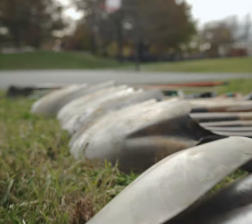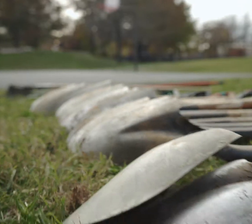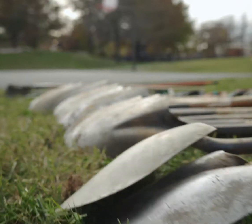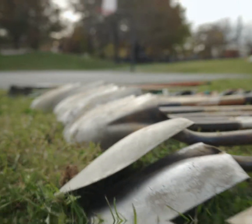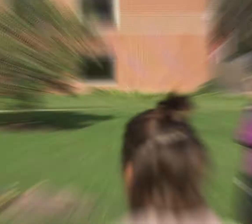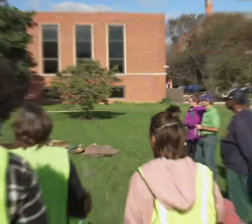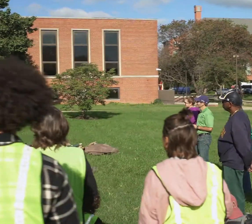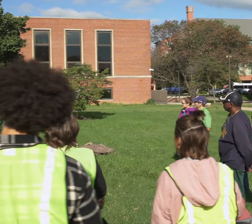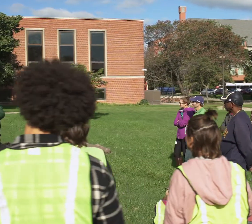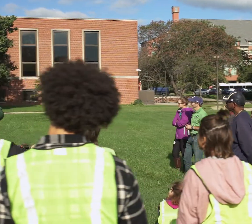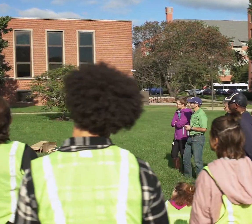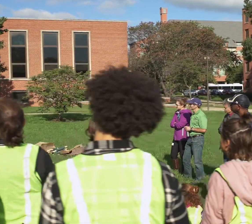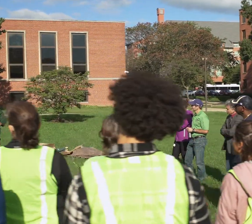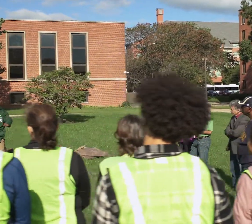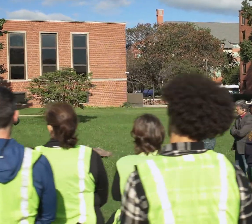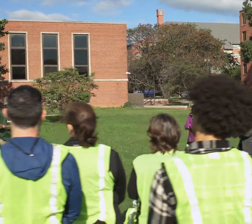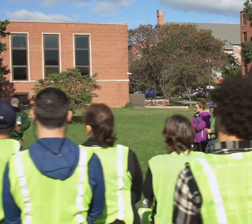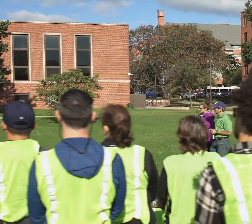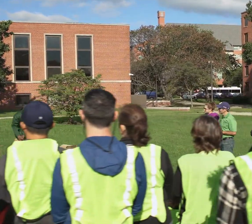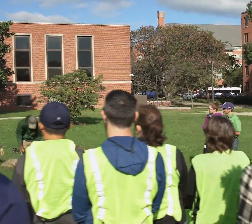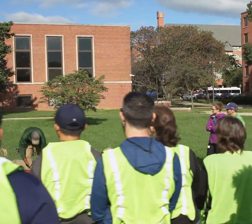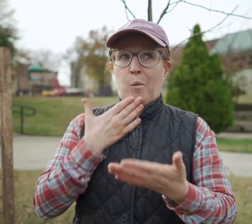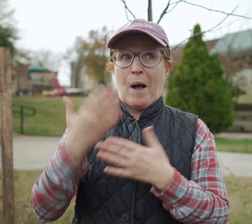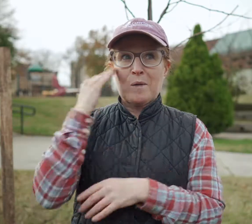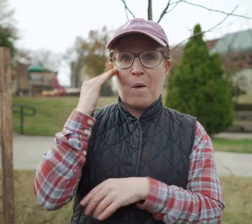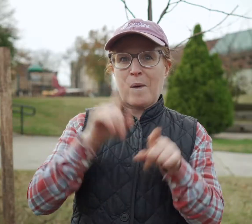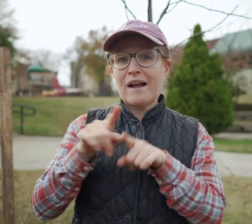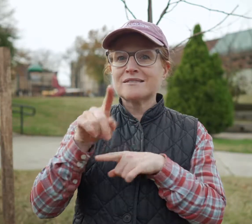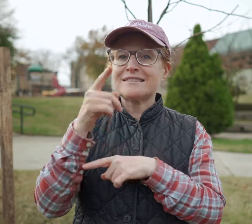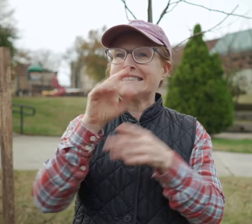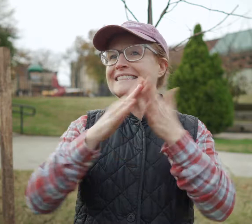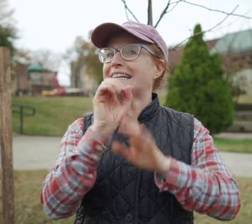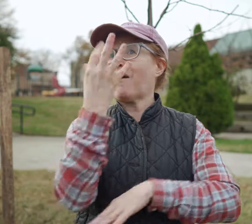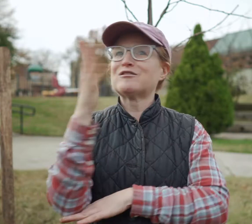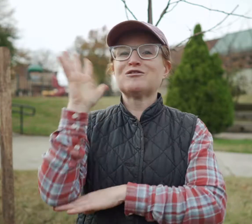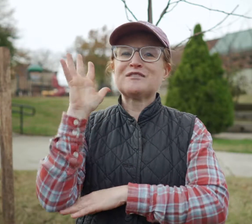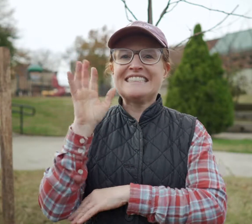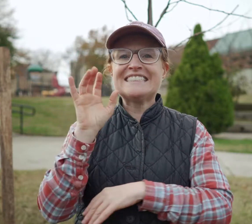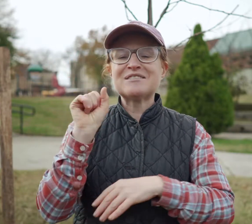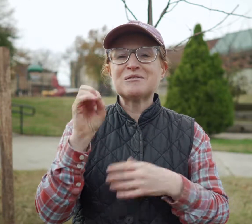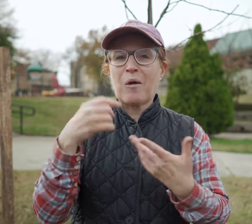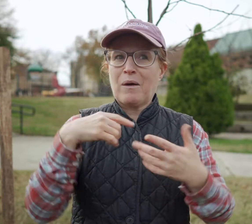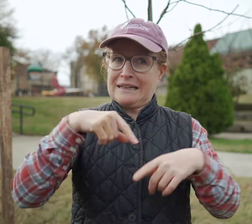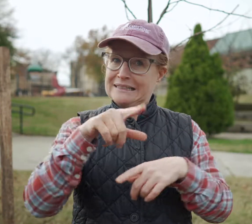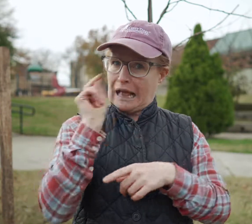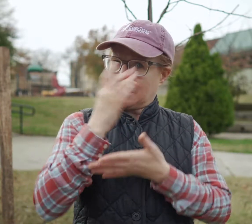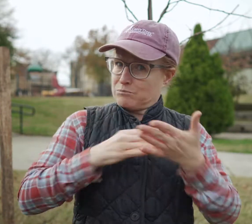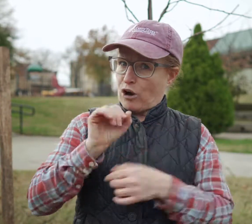that we have here at Gallaudet. You know, DC is a very well-known city. It's known to be a city of trees and Gallaudet is a part of